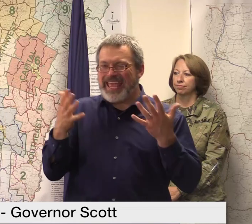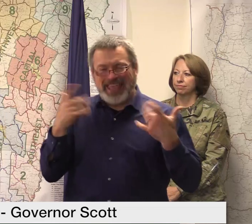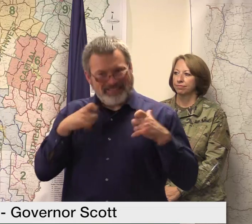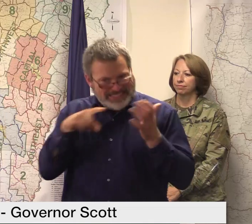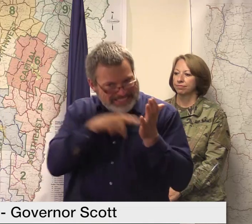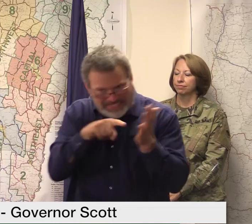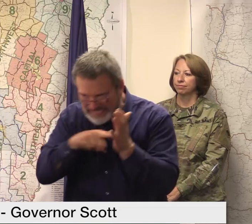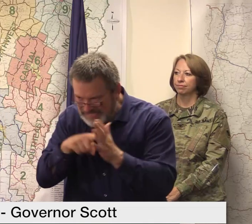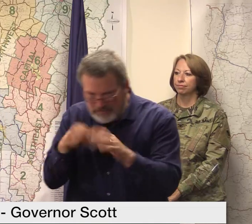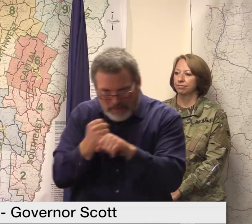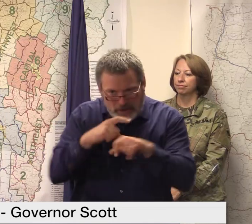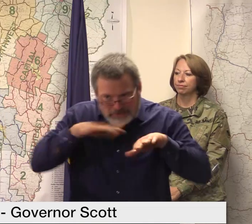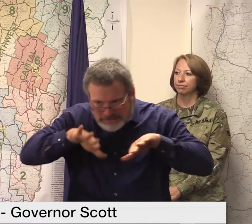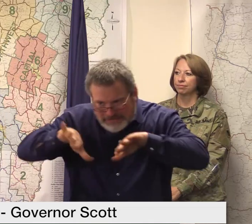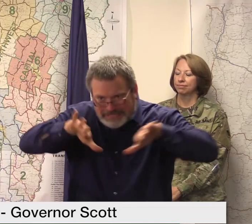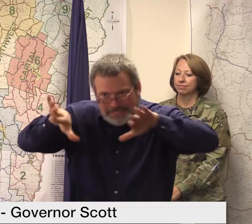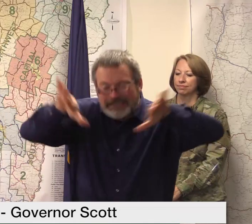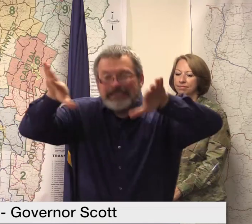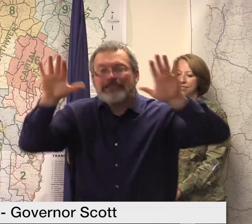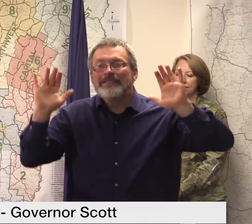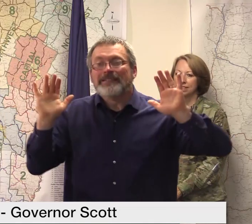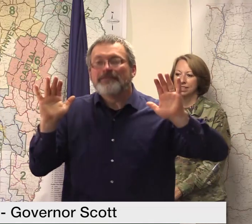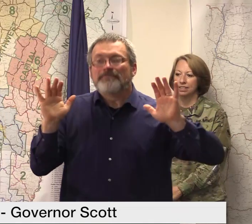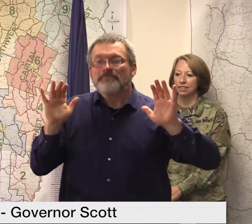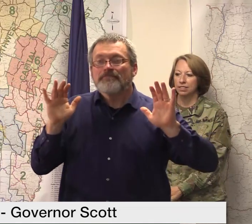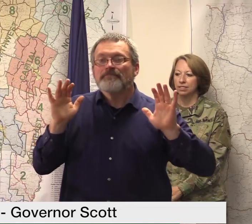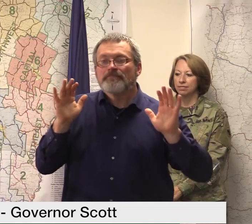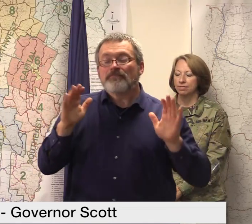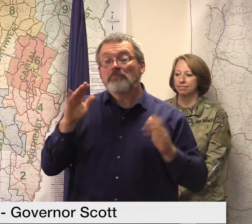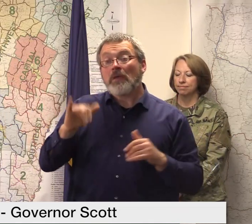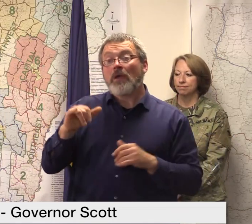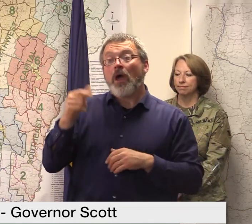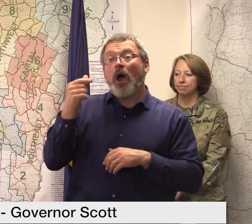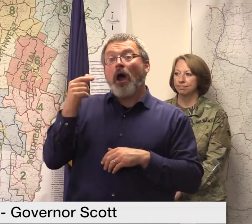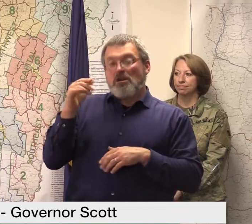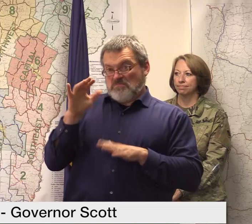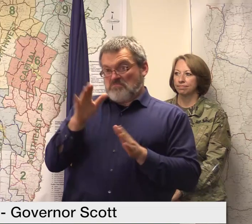green mountain do remain closed from ludlow to rutland